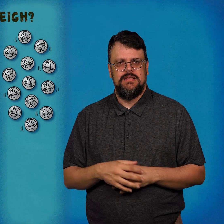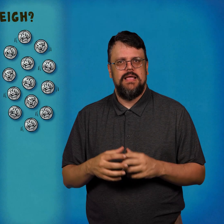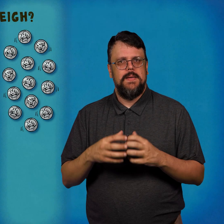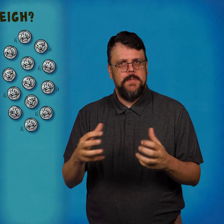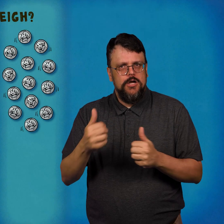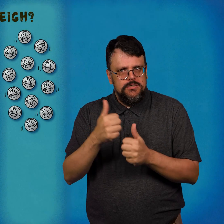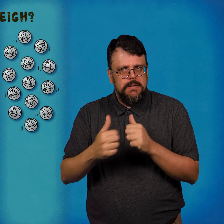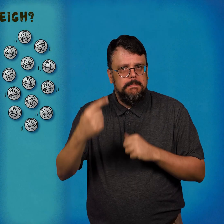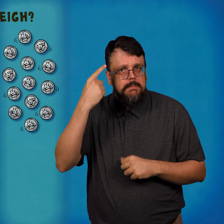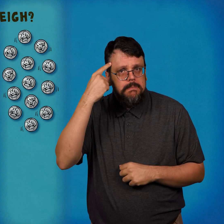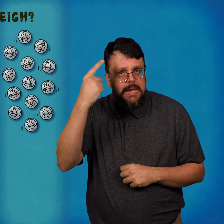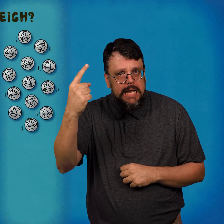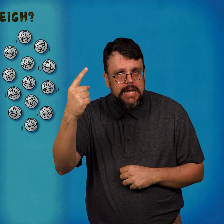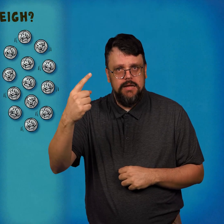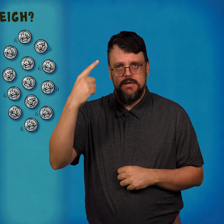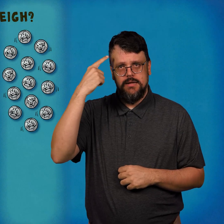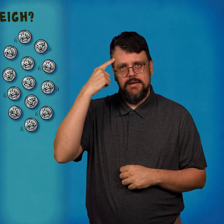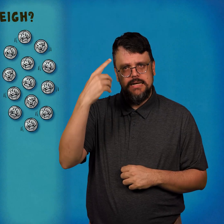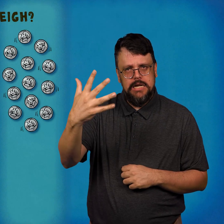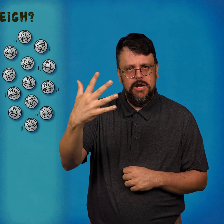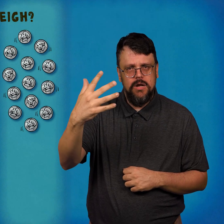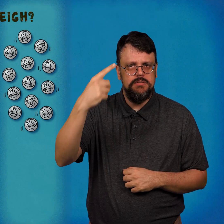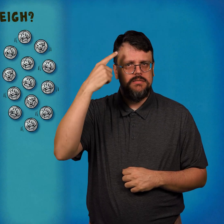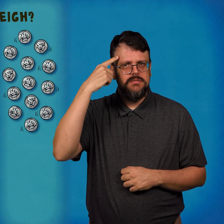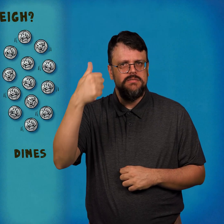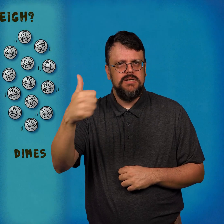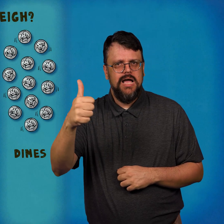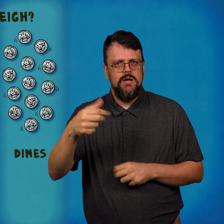How much does each penny, nickel, or dime weigh?